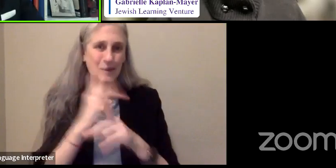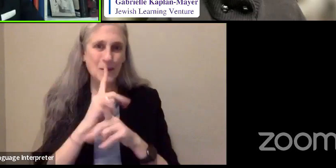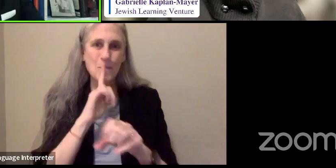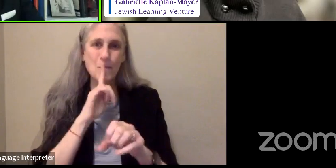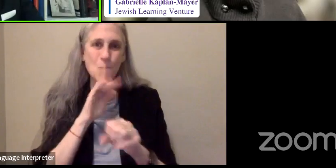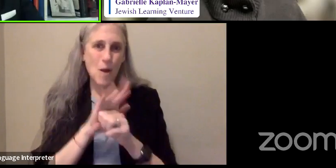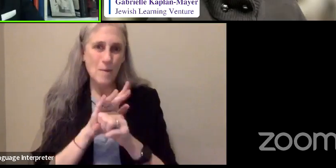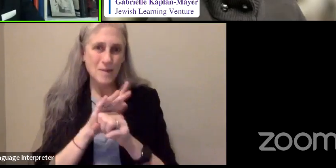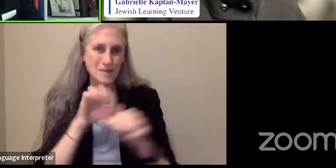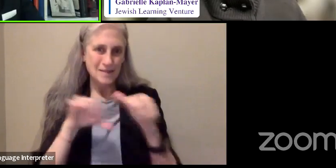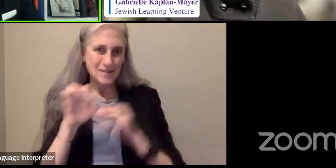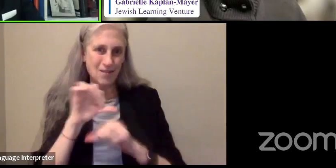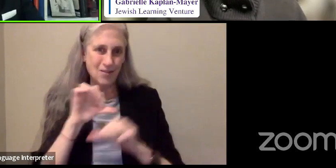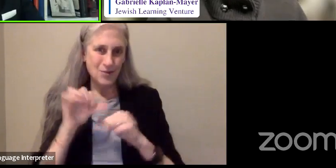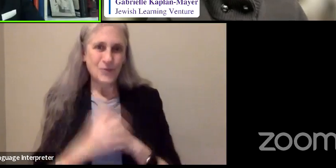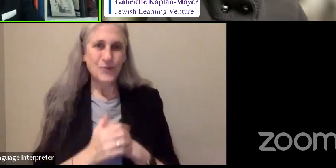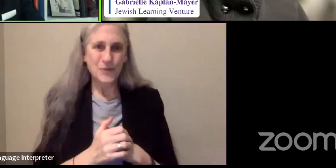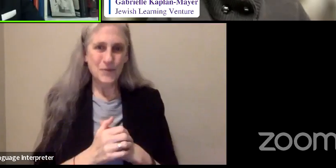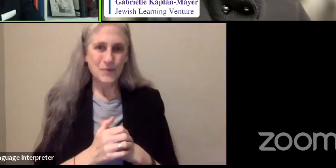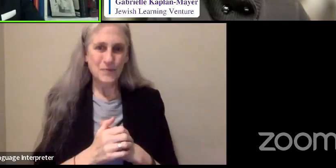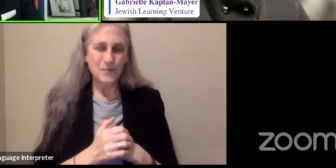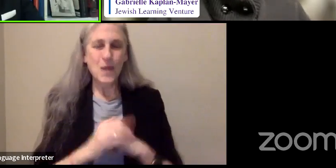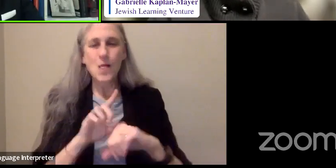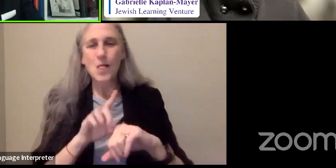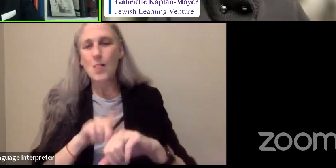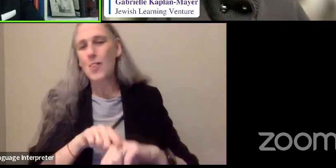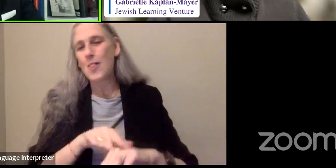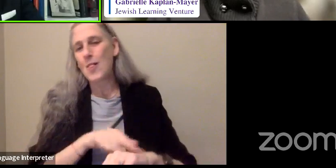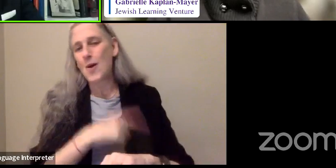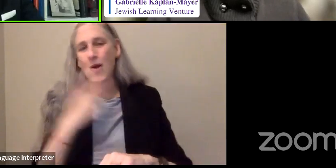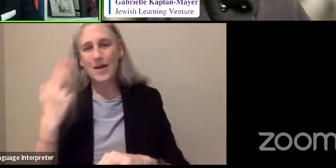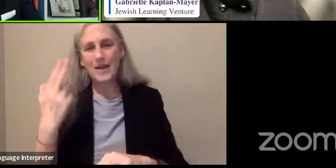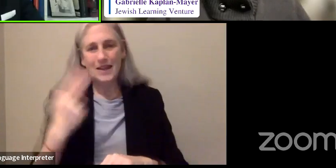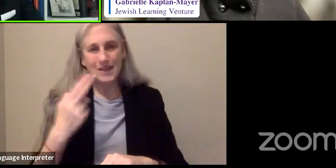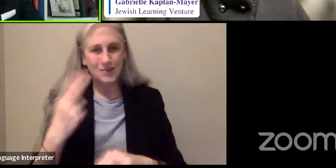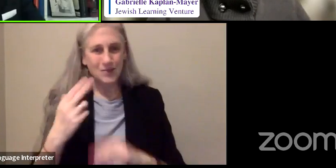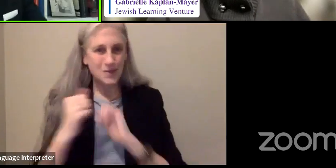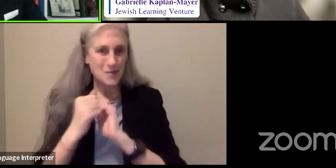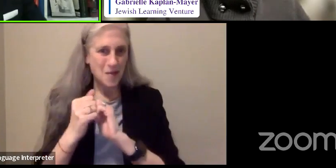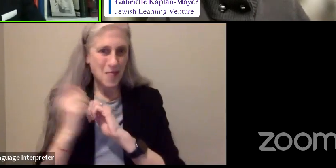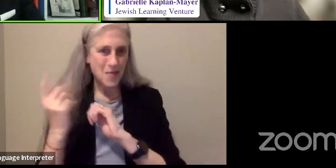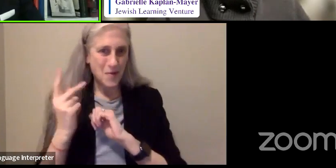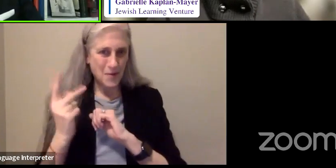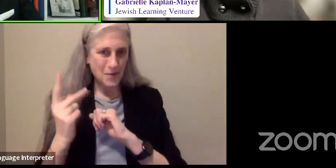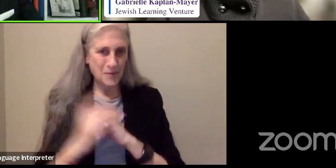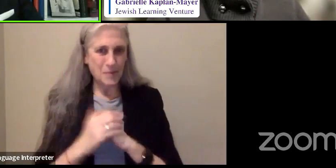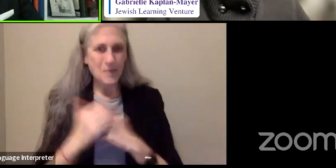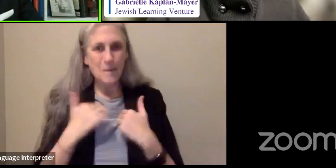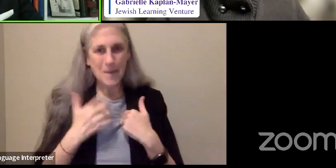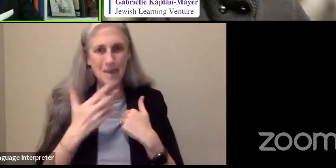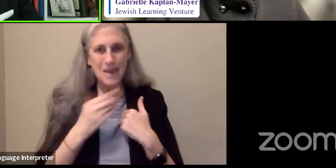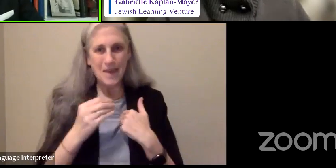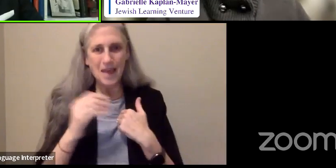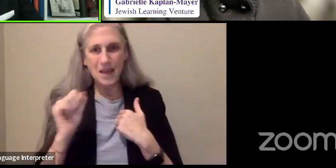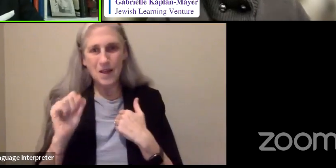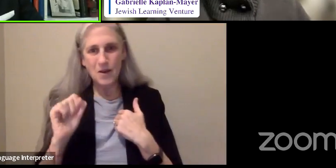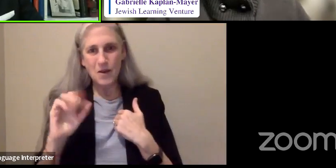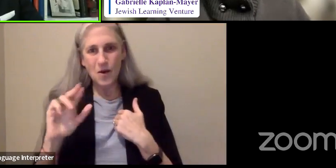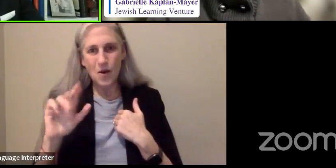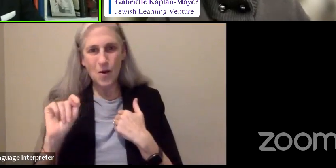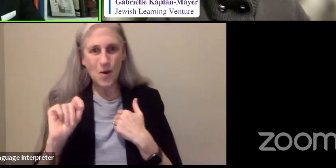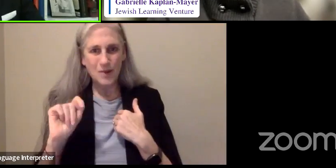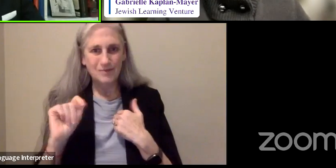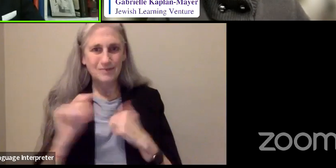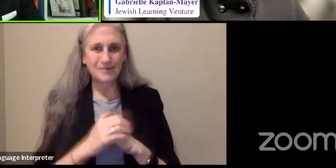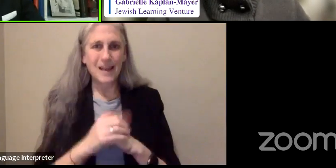And there is a long, long history that I can't, don't have the time to